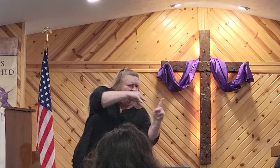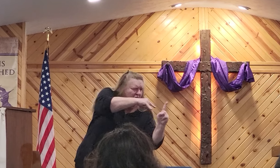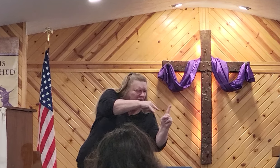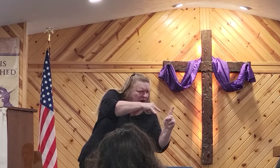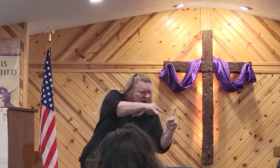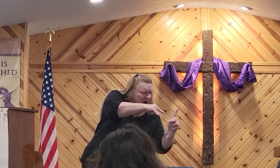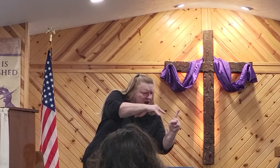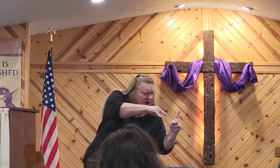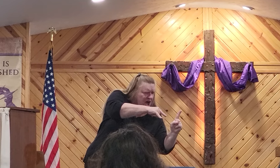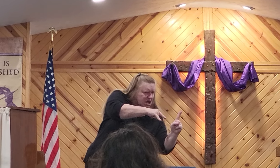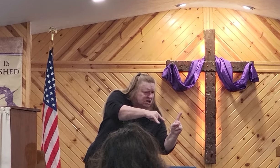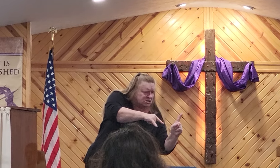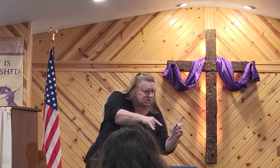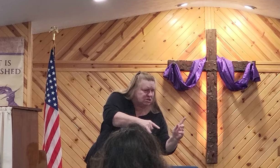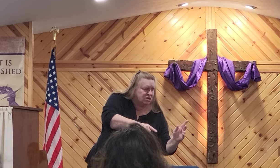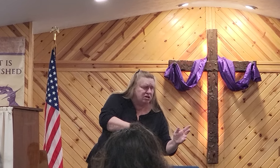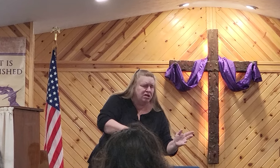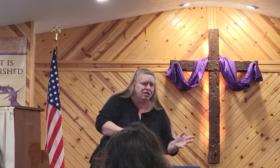mourned.